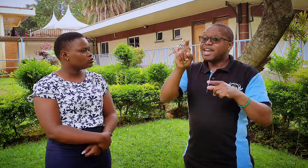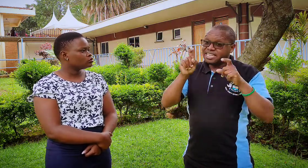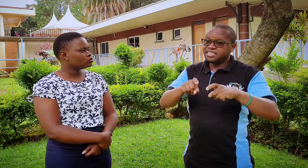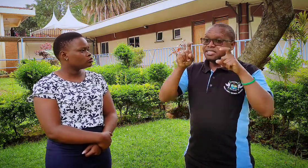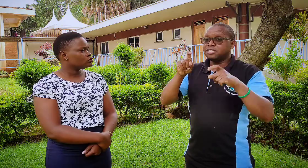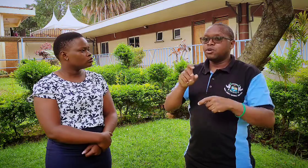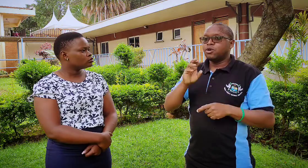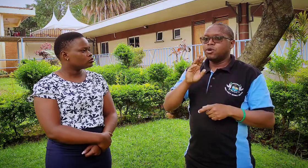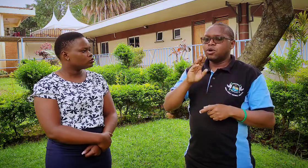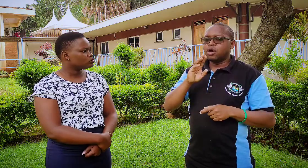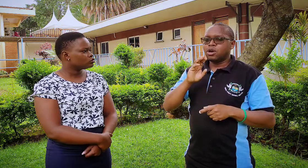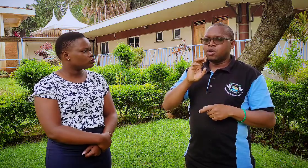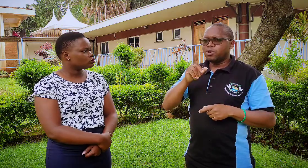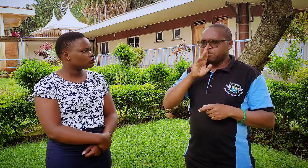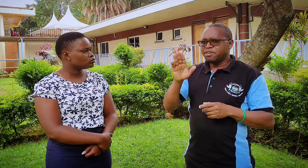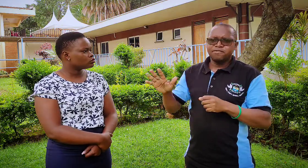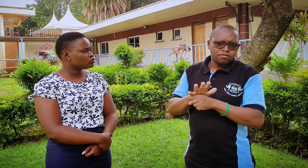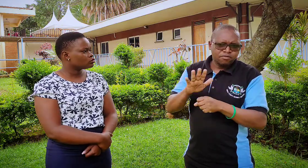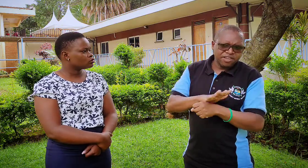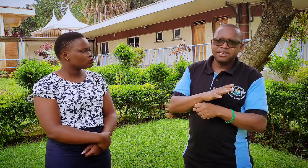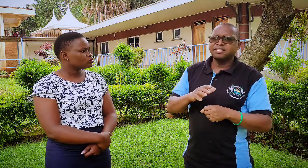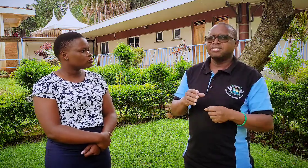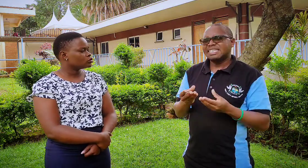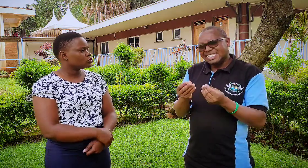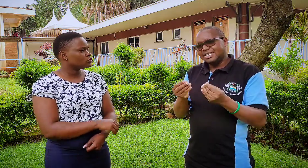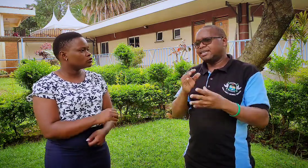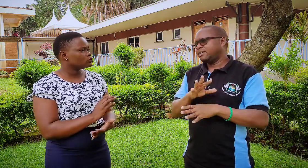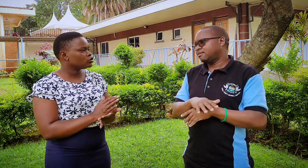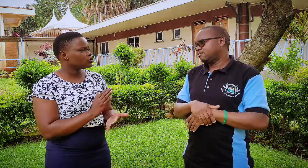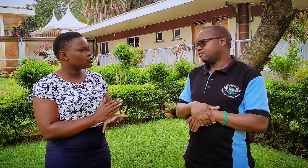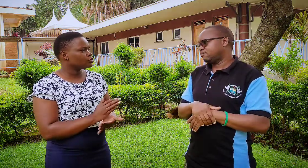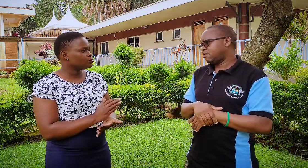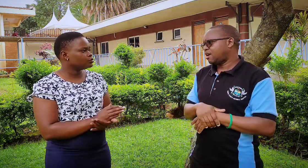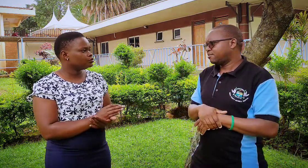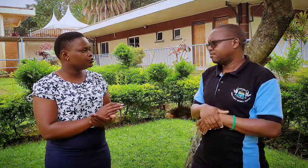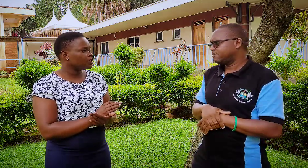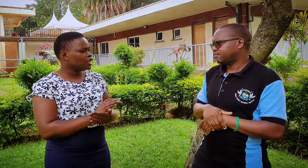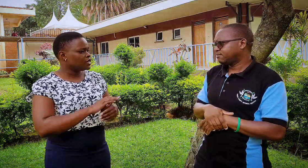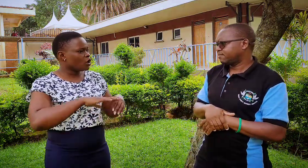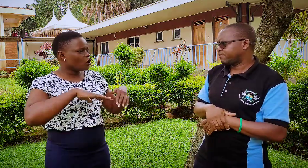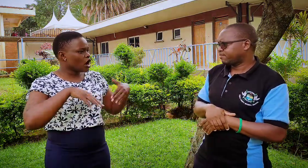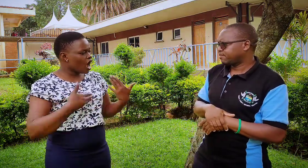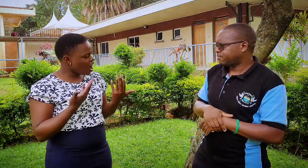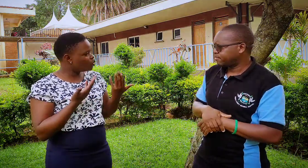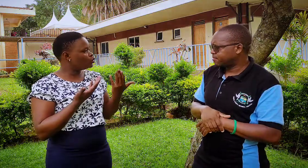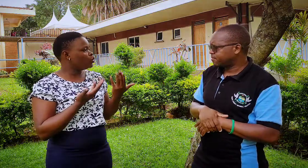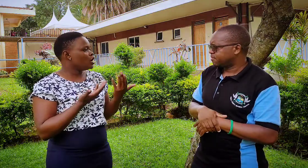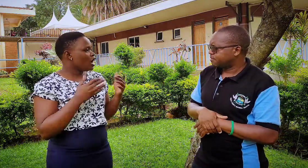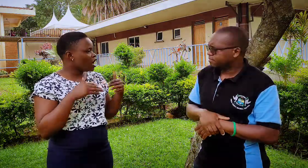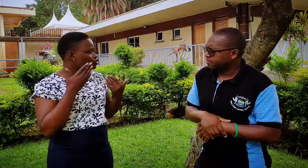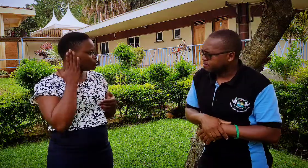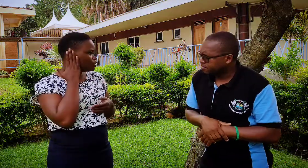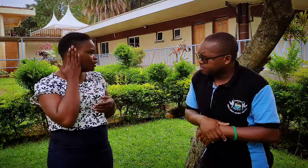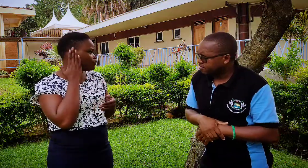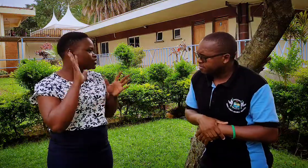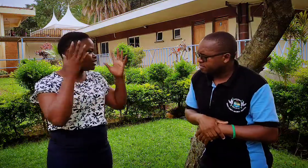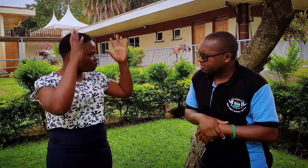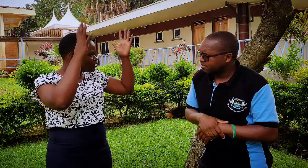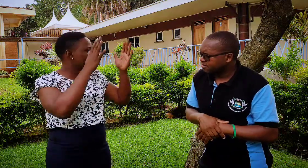needs will be fulfilled easily. True. Now, how do Deaf celebrate